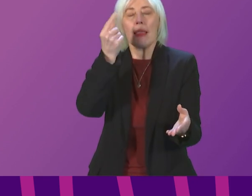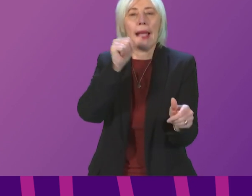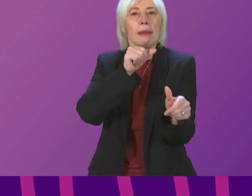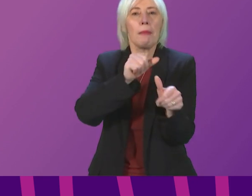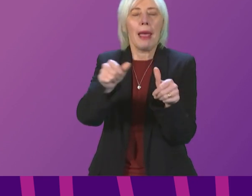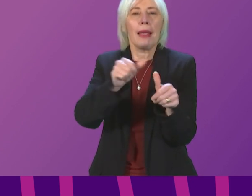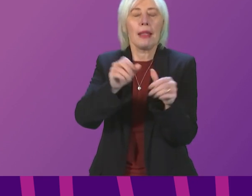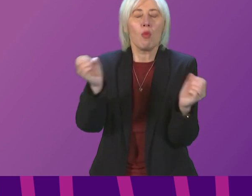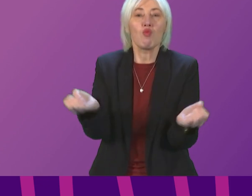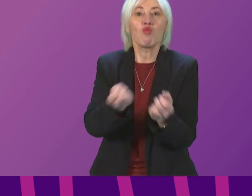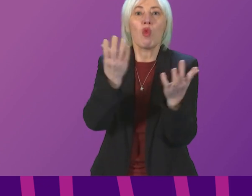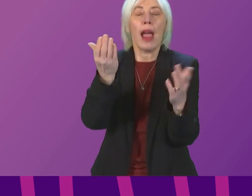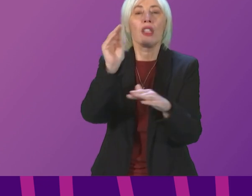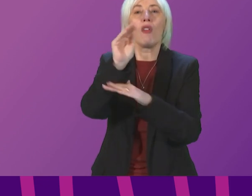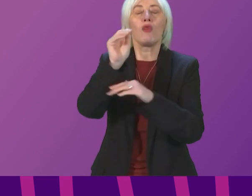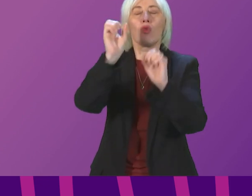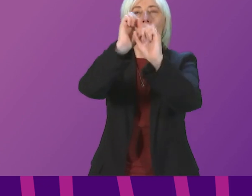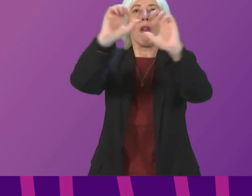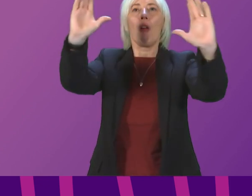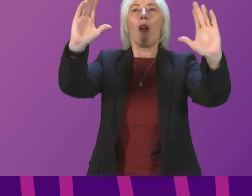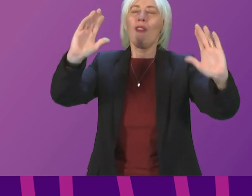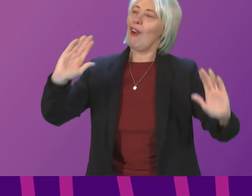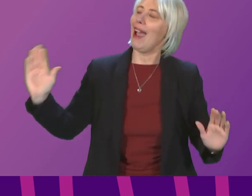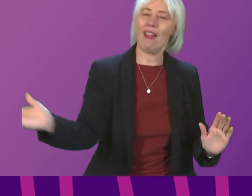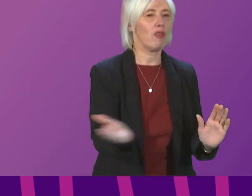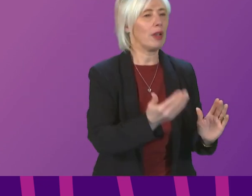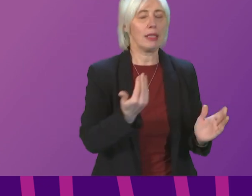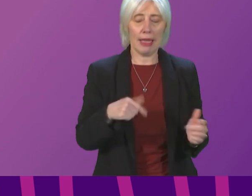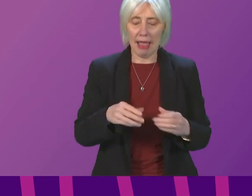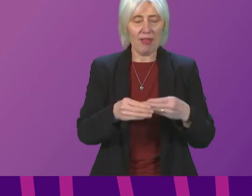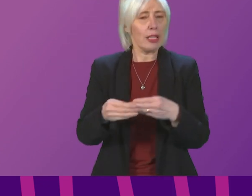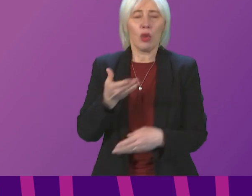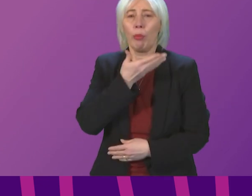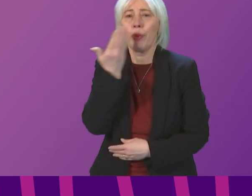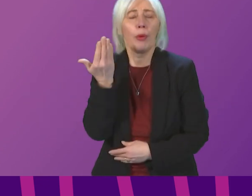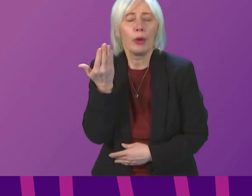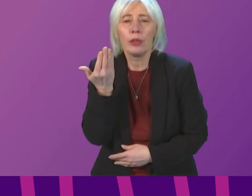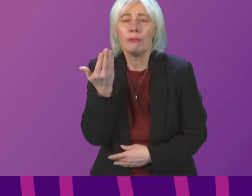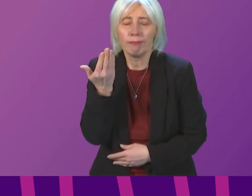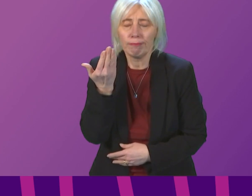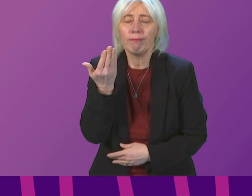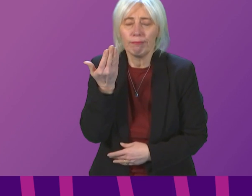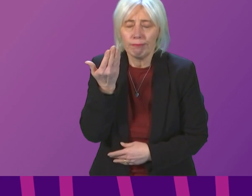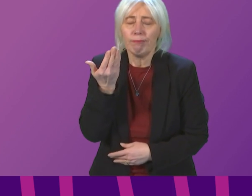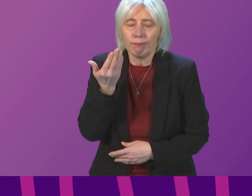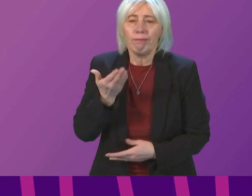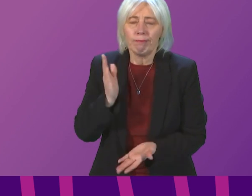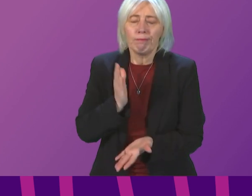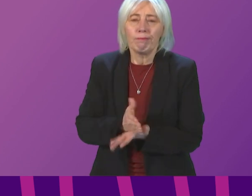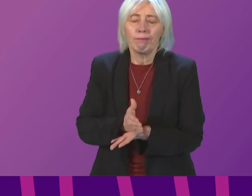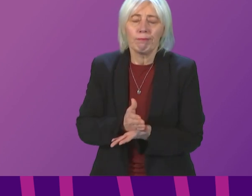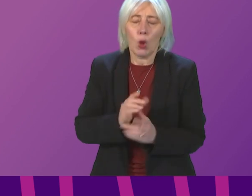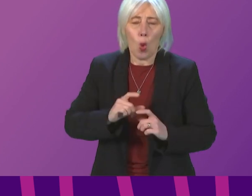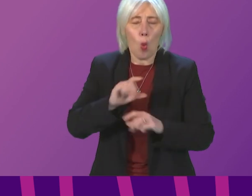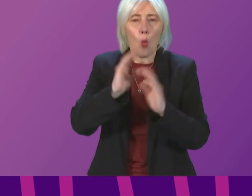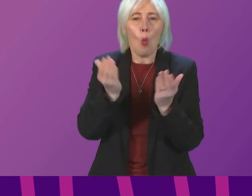future for all. Without leadership, I have no doubt that the world will remain dark